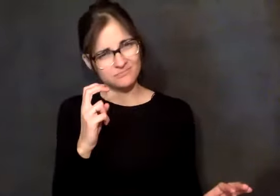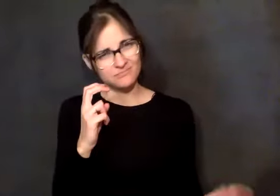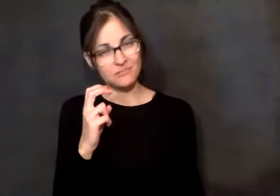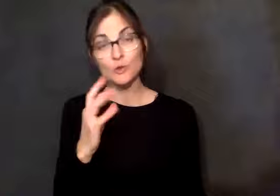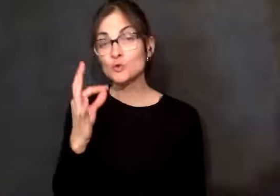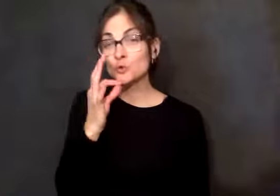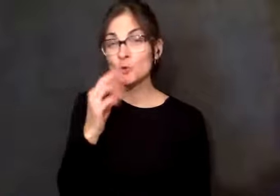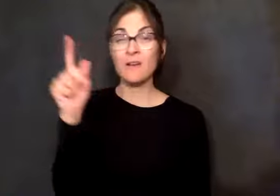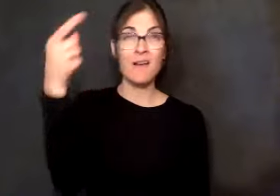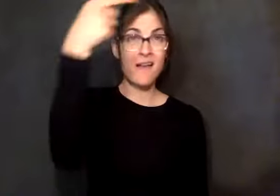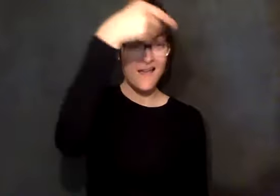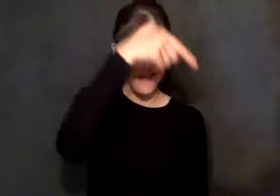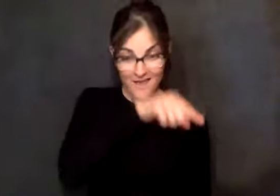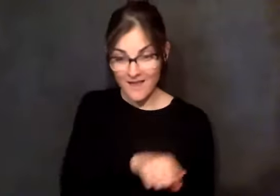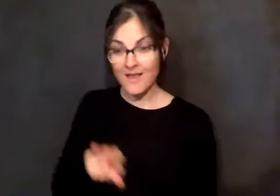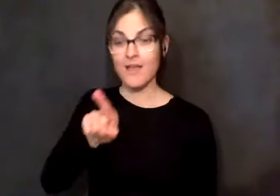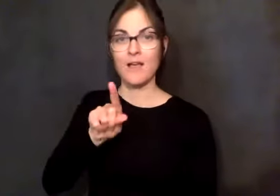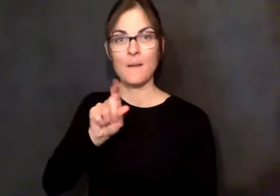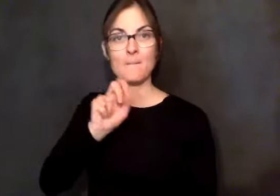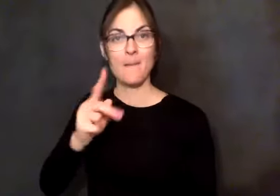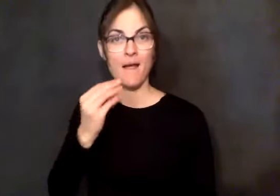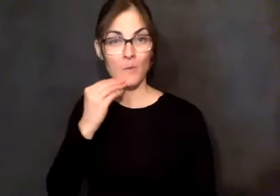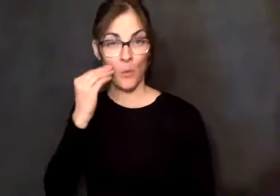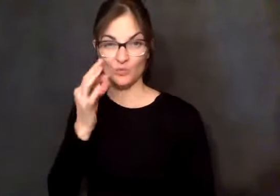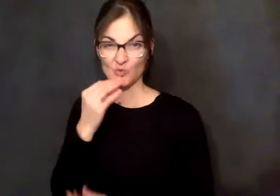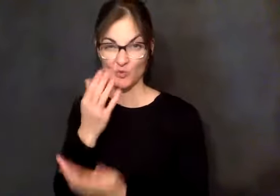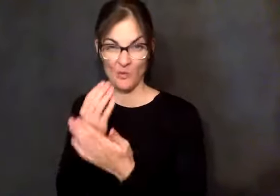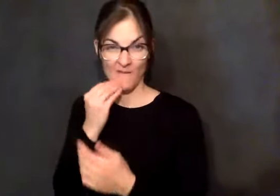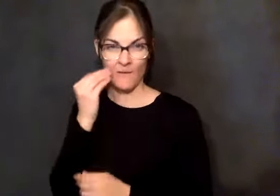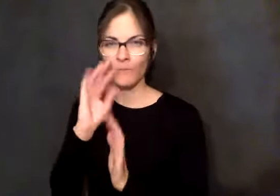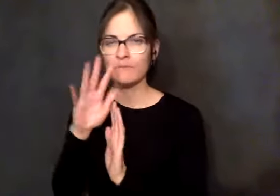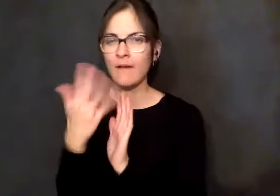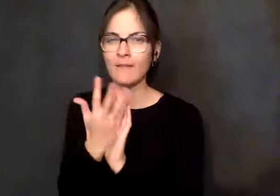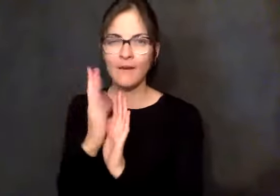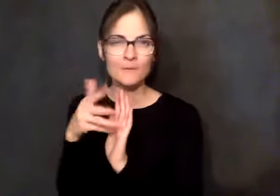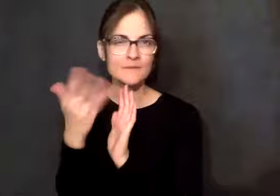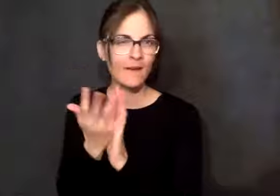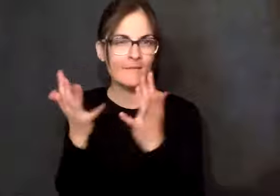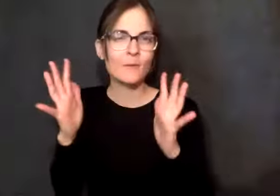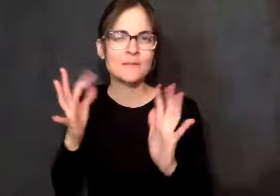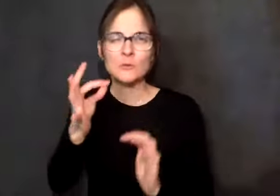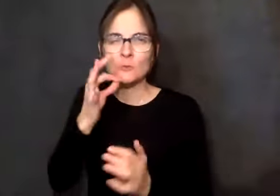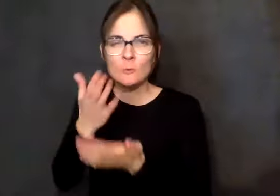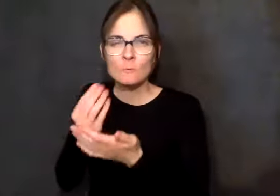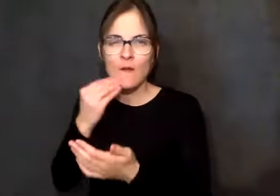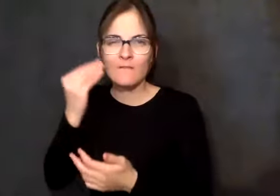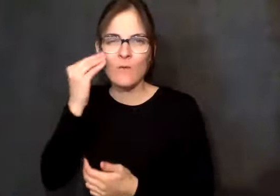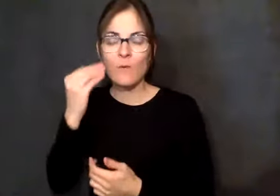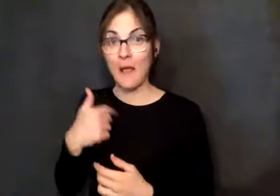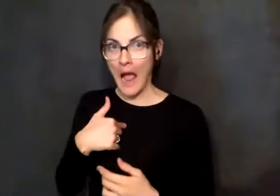to this one point. And we were only five hours away from home. And I decided I was just going to drive it. What the hell? And